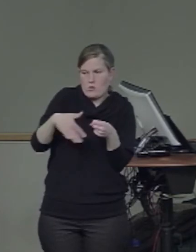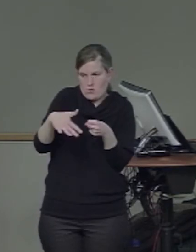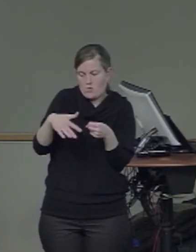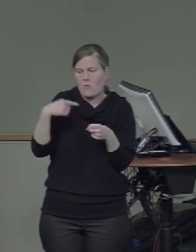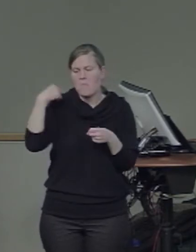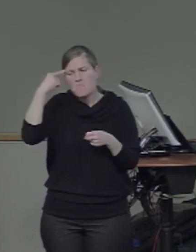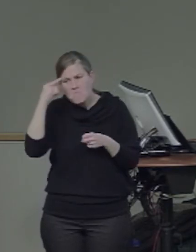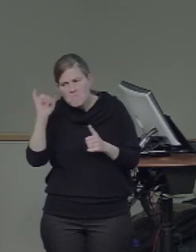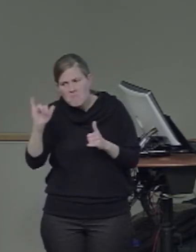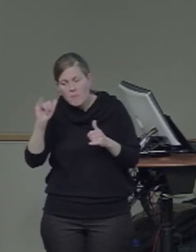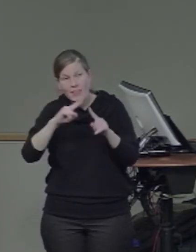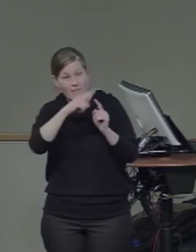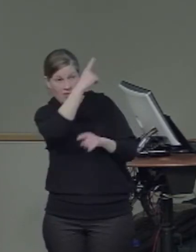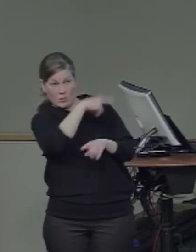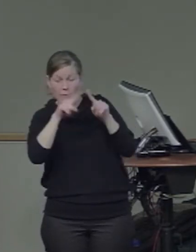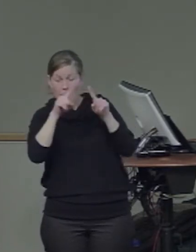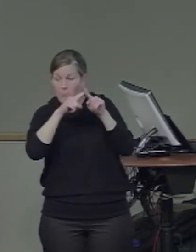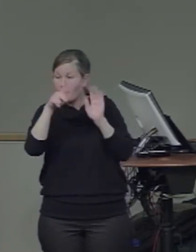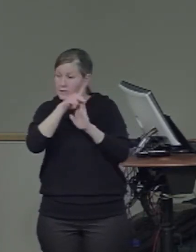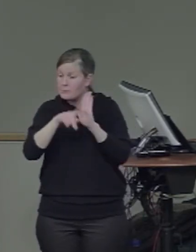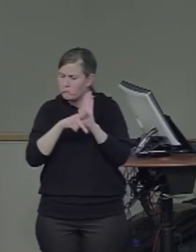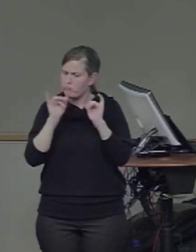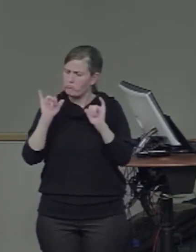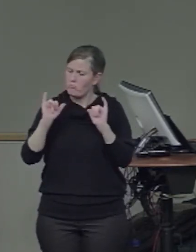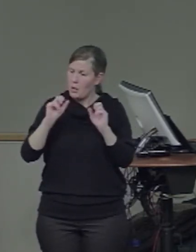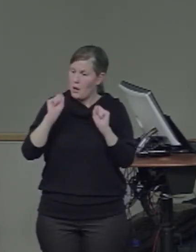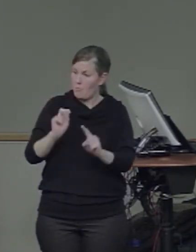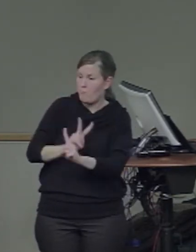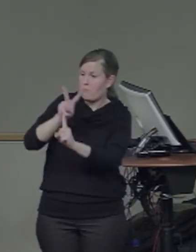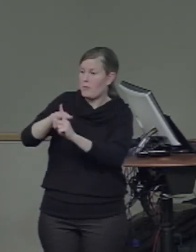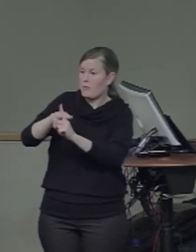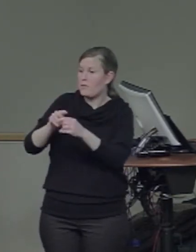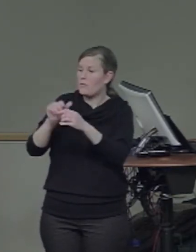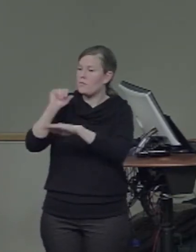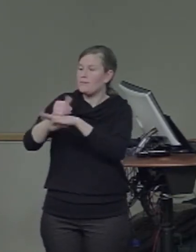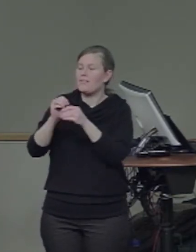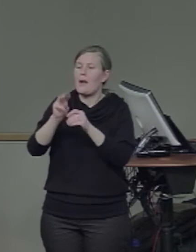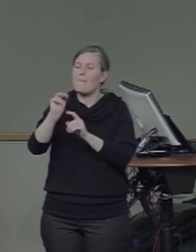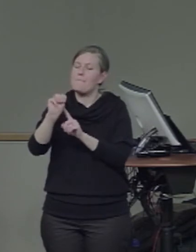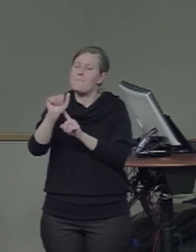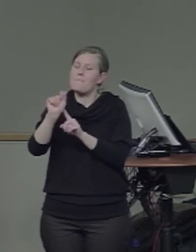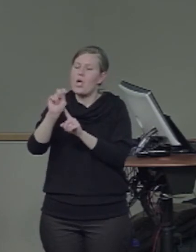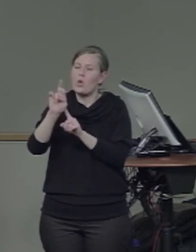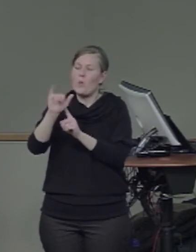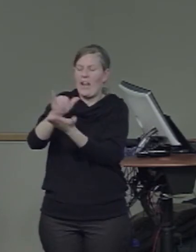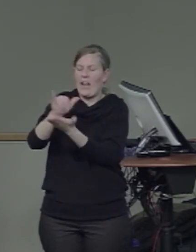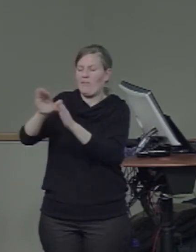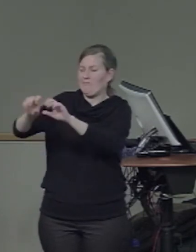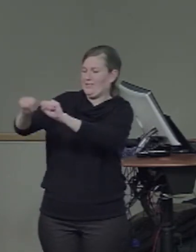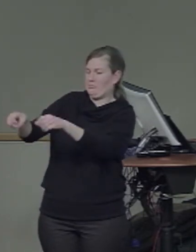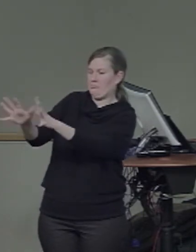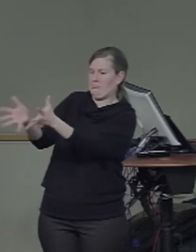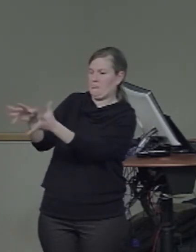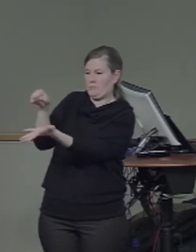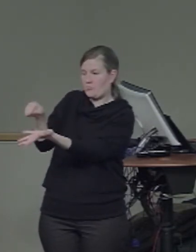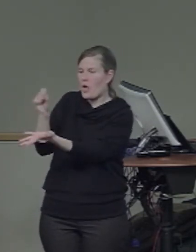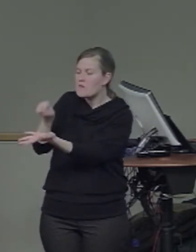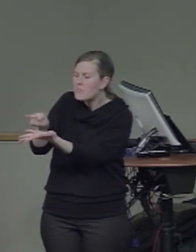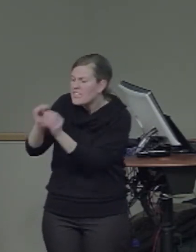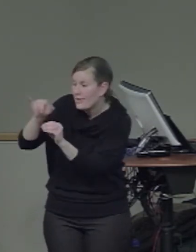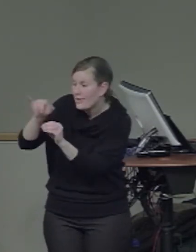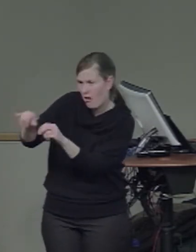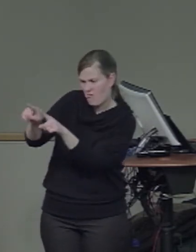neural-like system and train it on domains where faces and words place particular